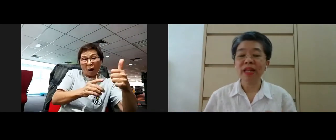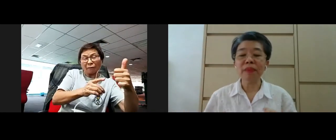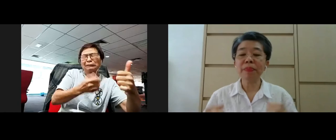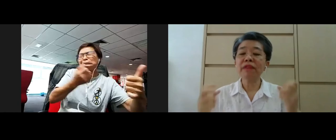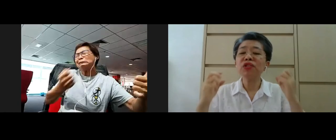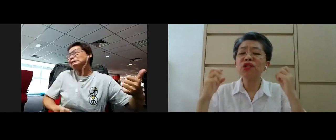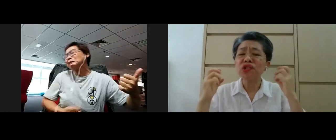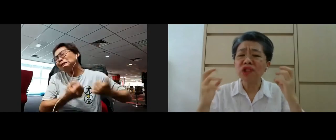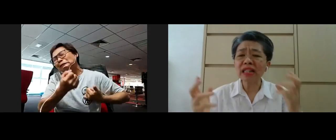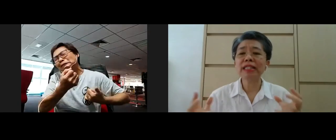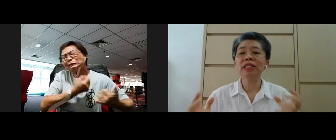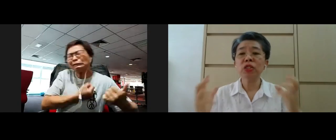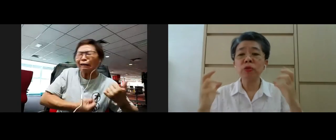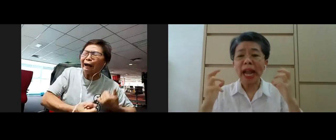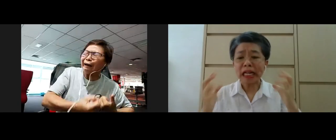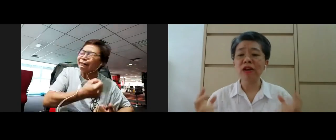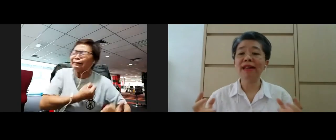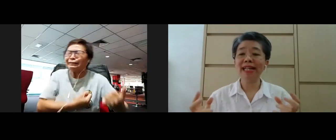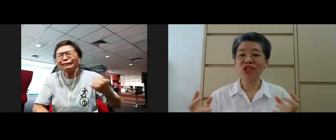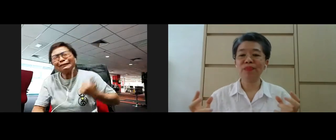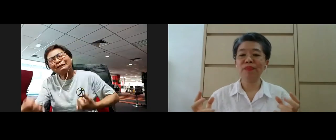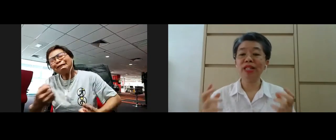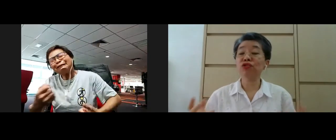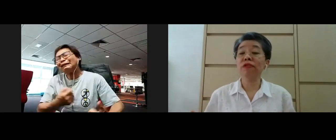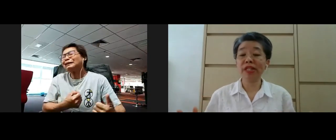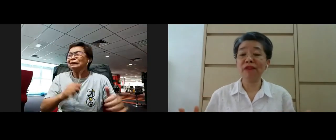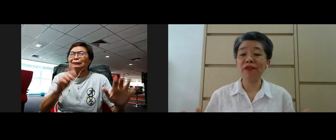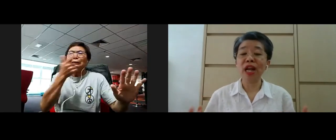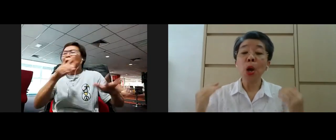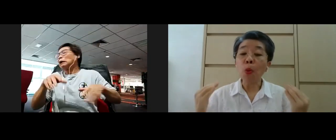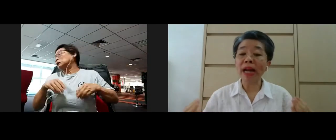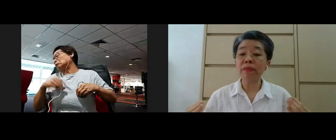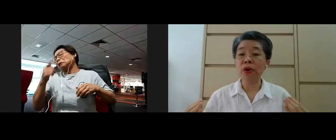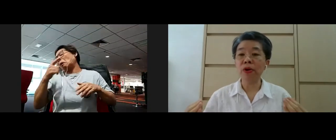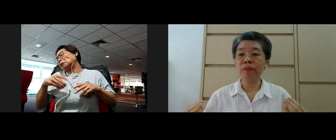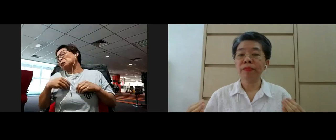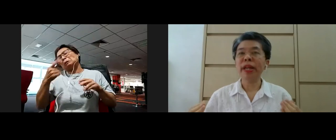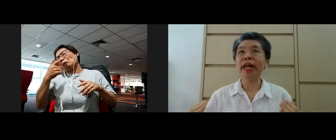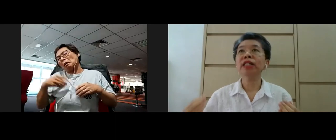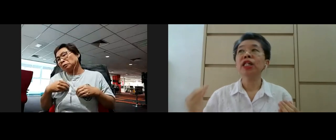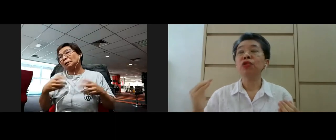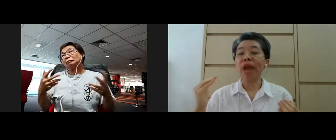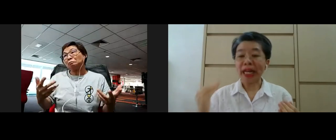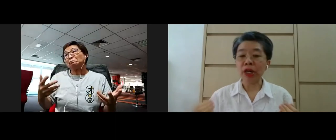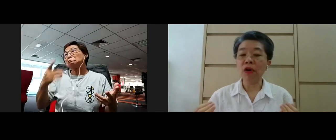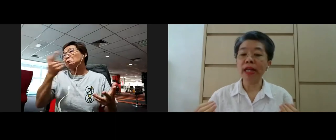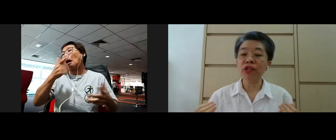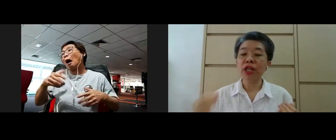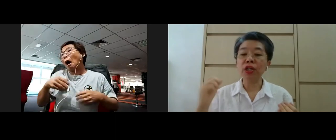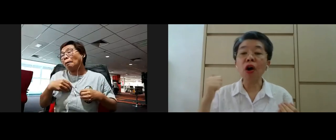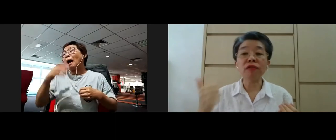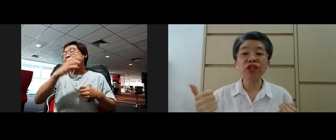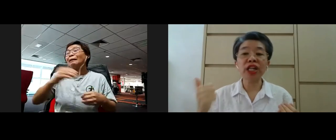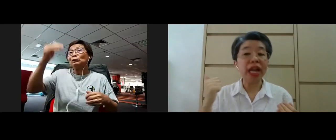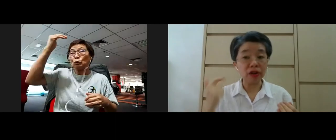people even struggle to acknowledge the truth of suffering what more to acknowledge